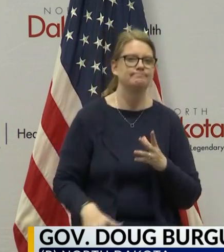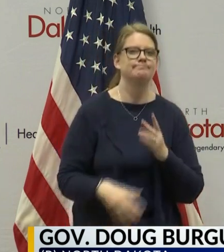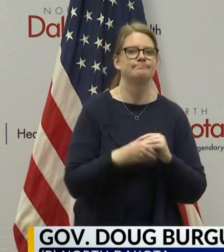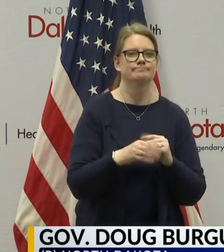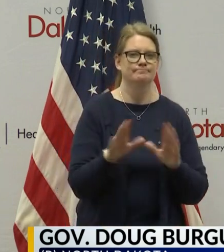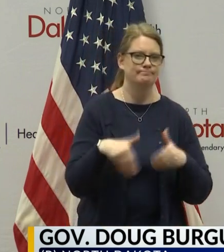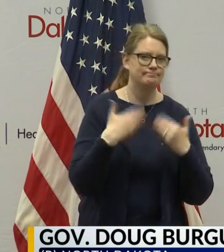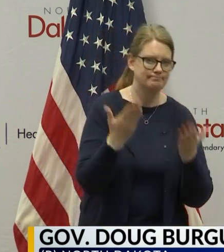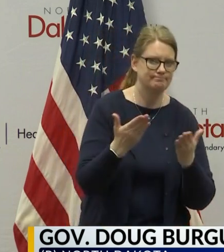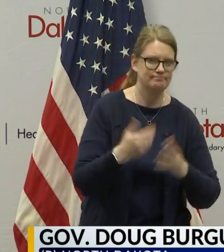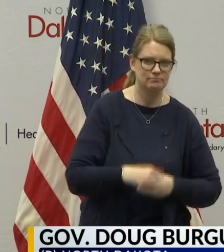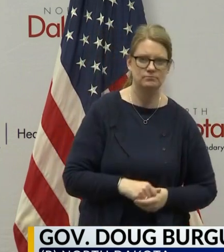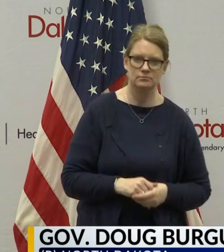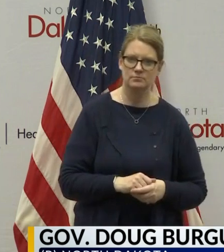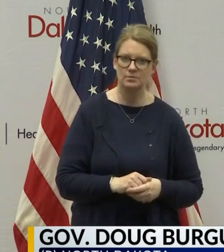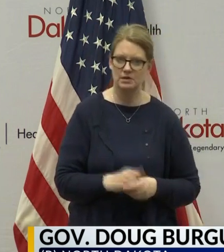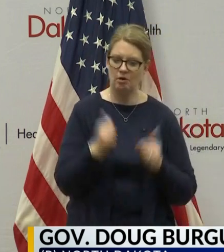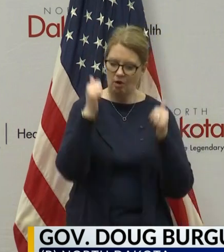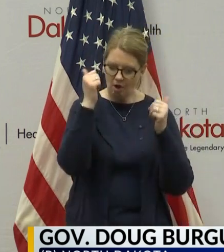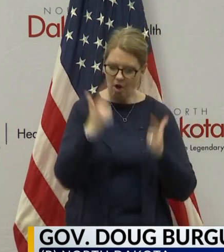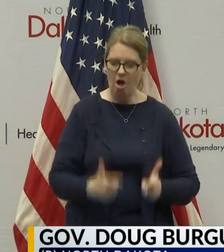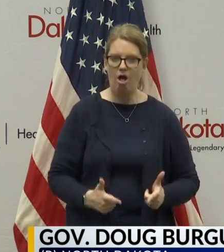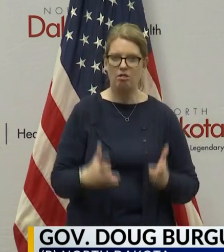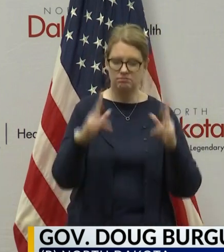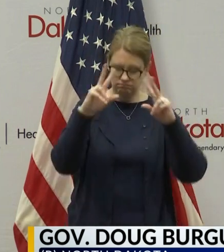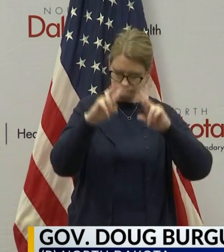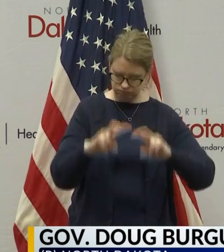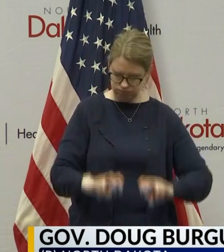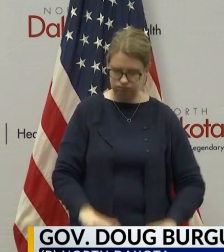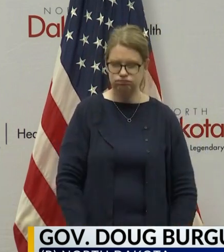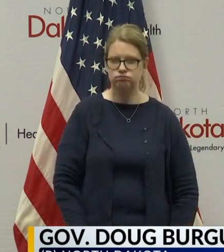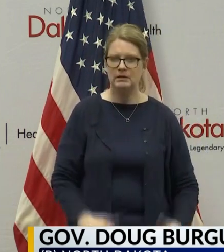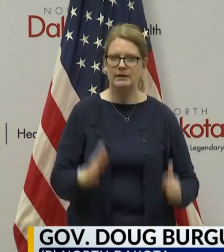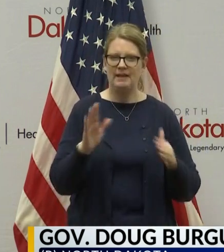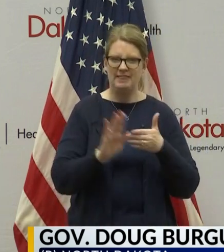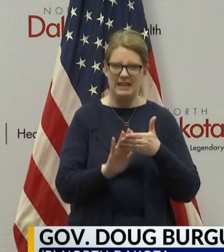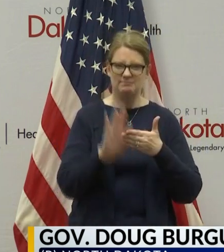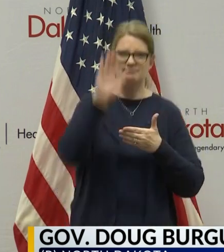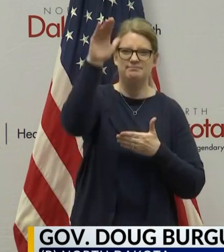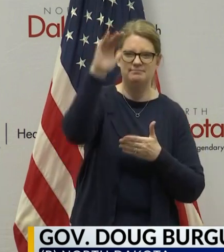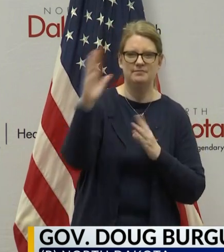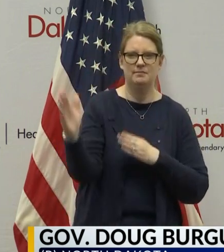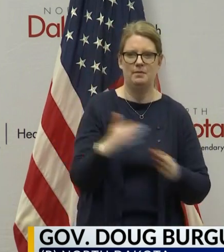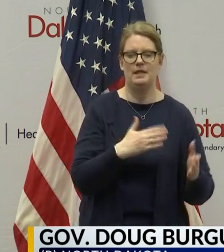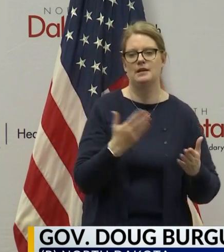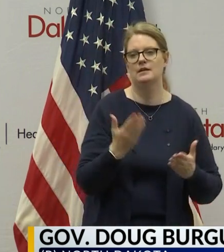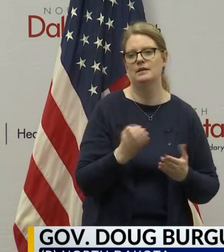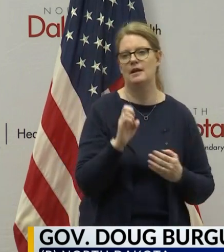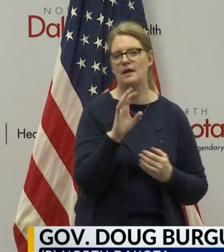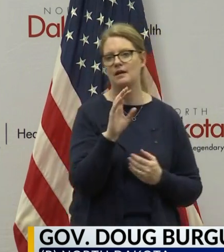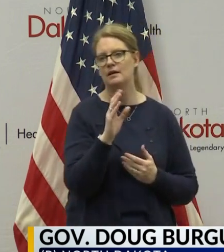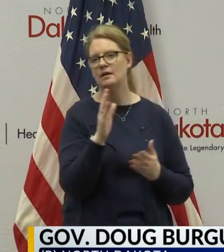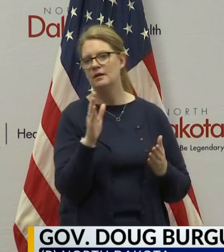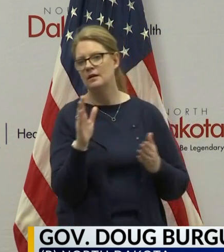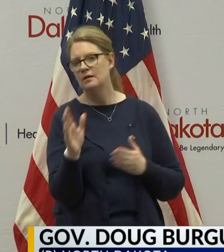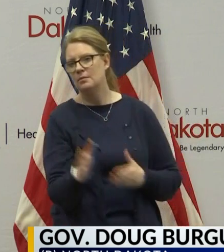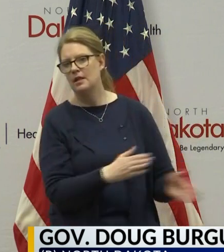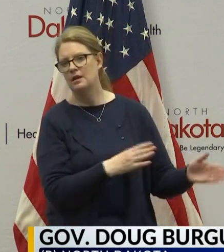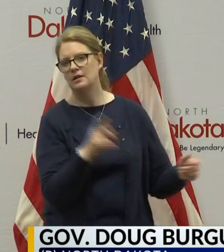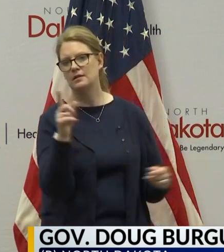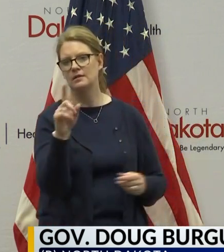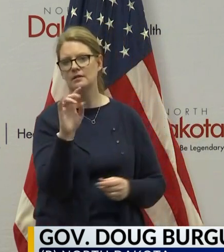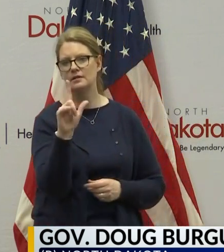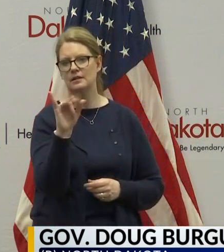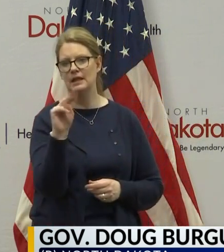providing that transportation. But yeah, every component is being thought of in that surge planning effort. Lane. Okay. In reference to